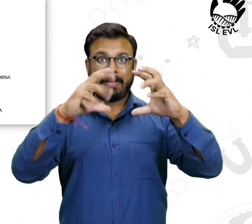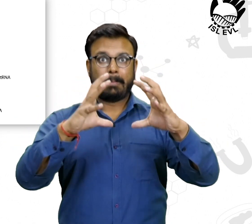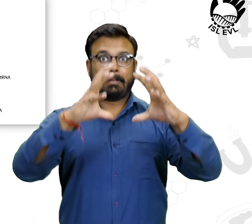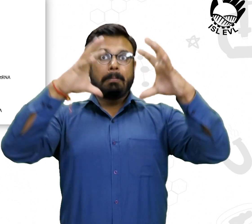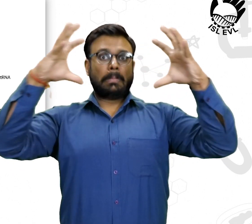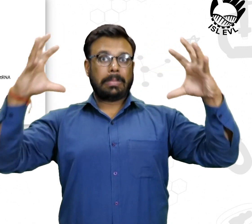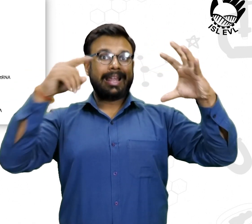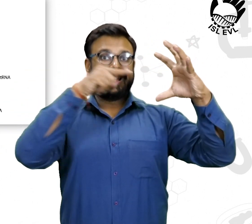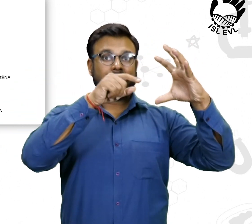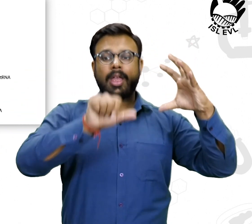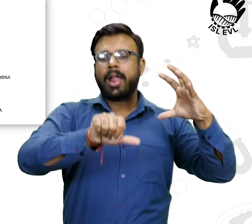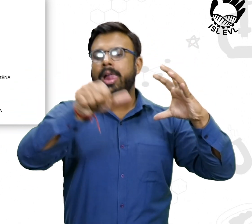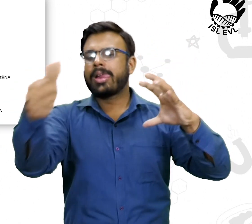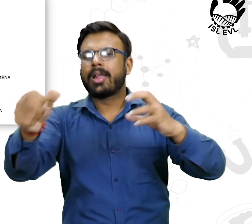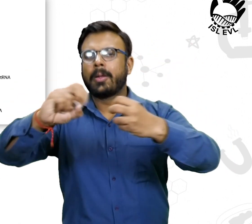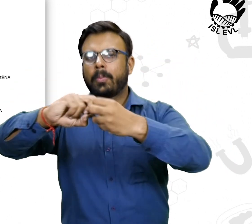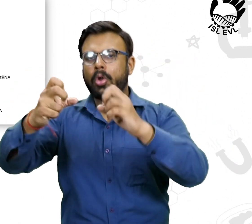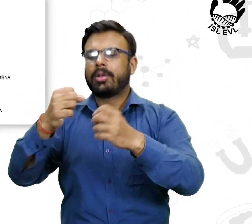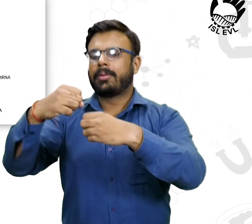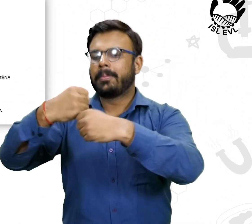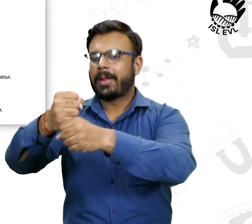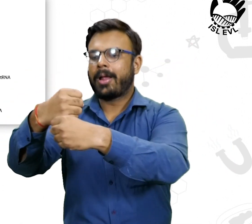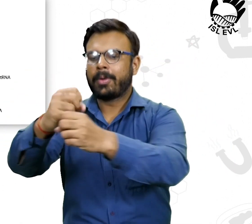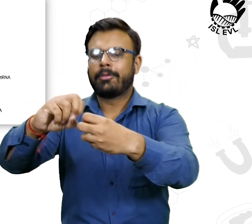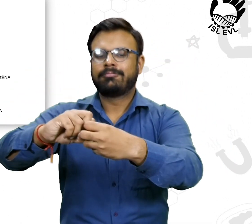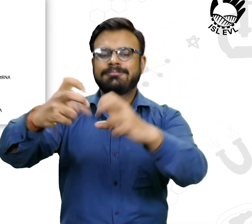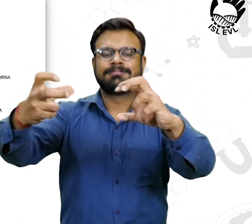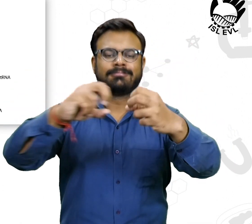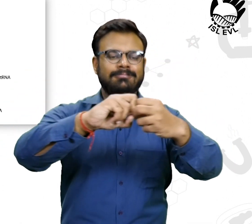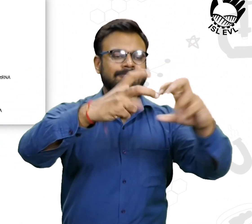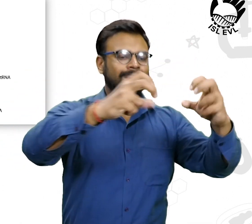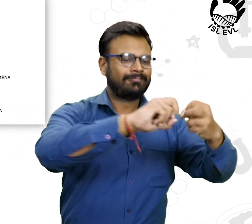bigger proteins that help build other proteins.